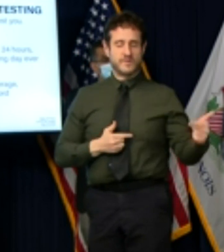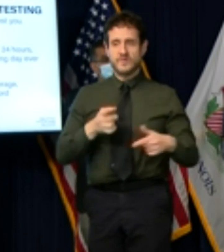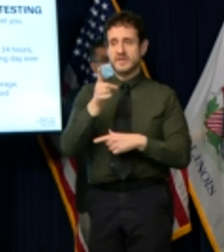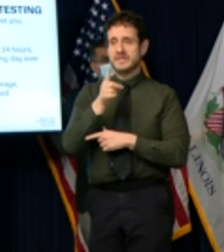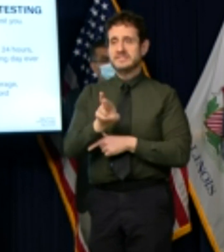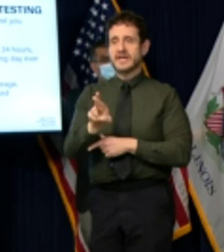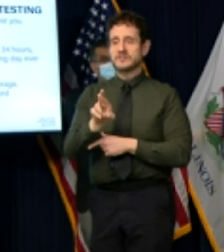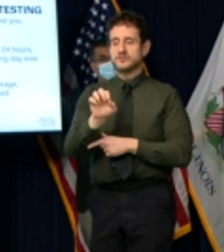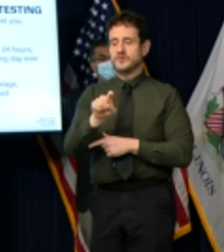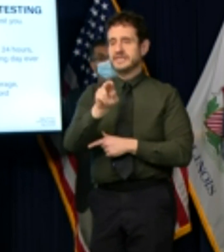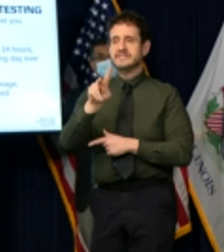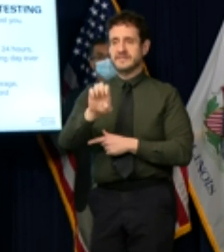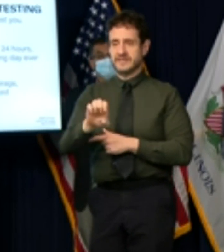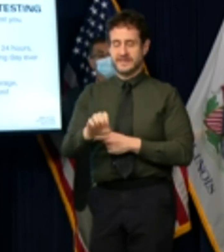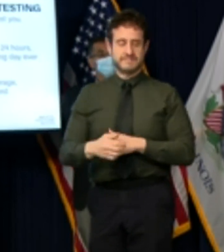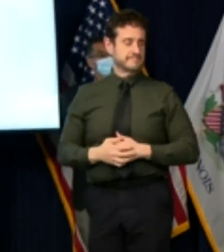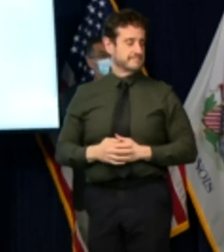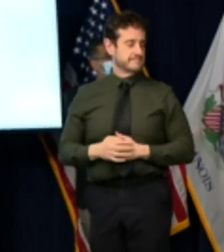dr ngazi azike